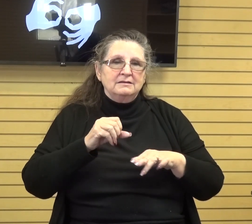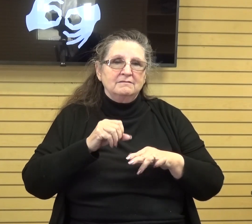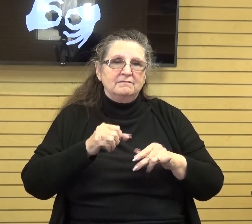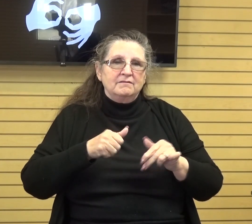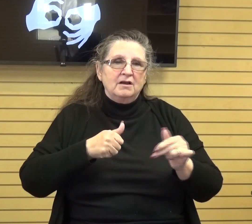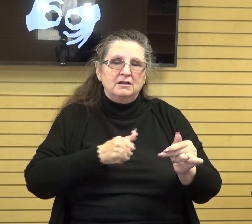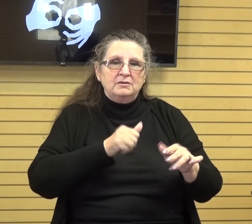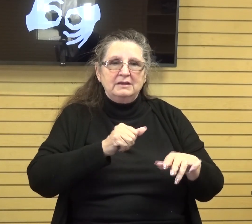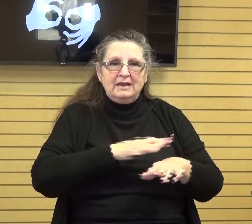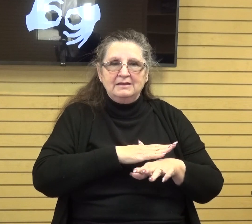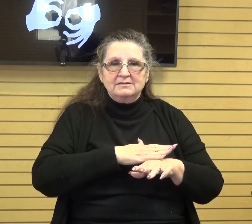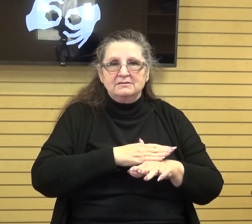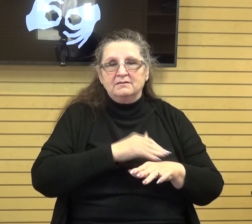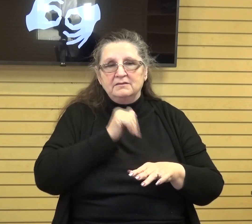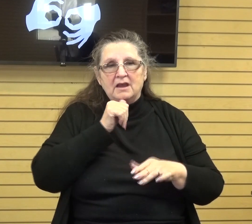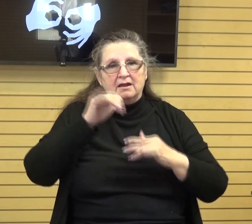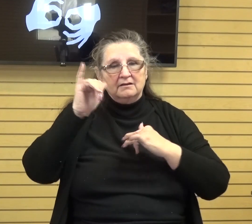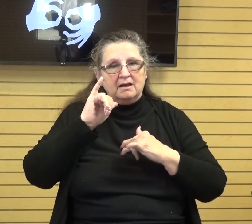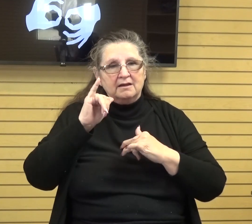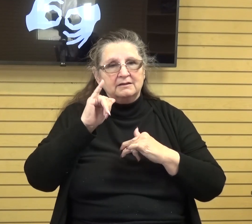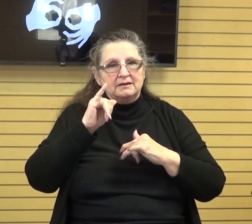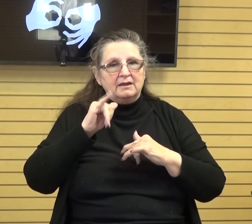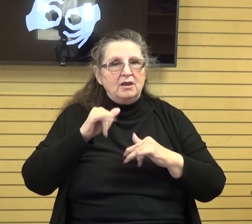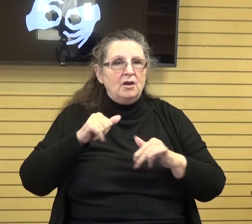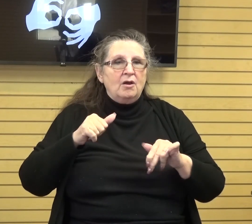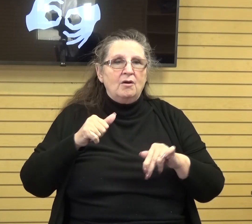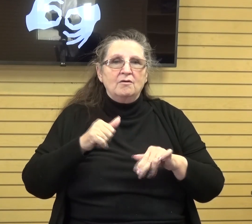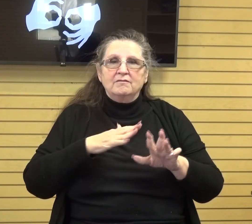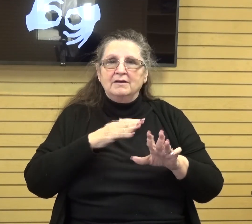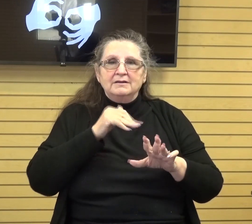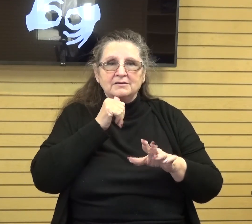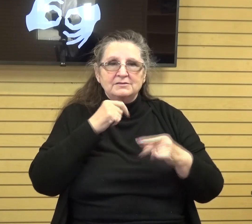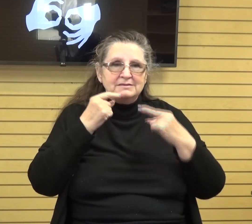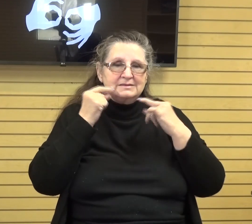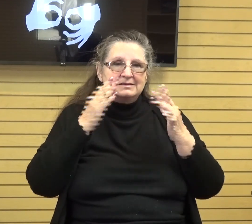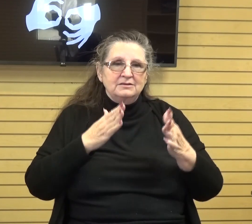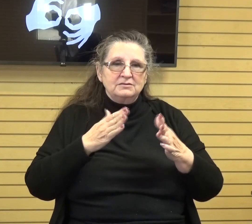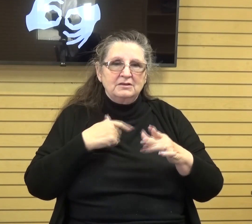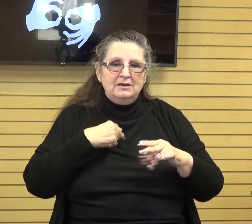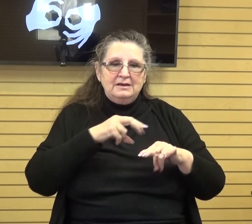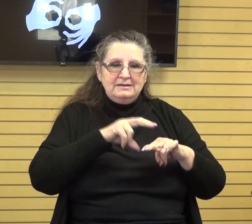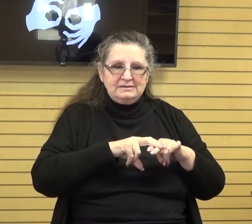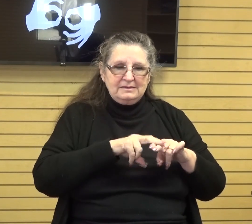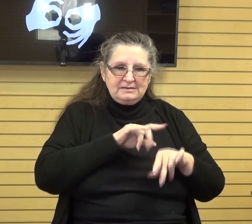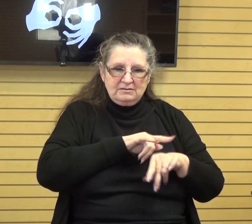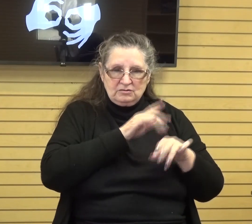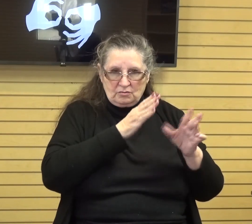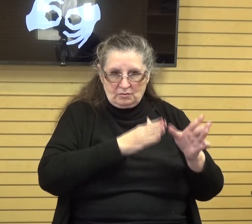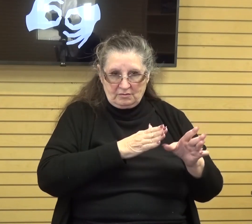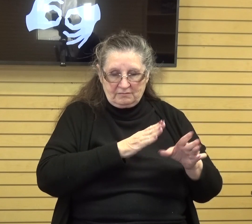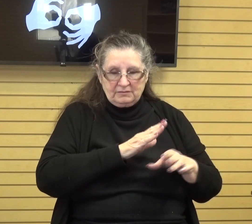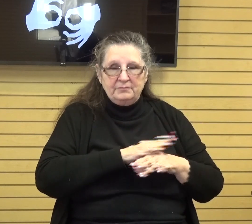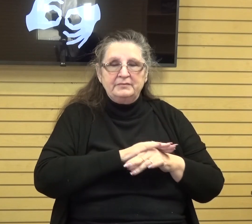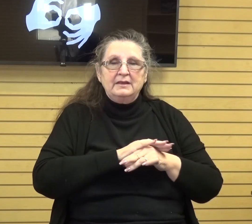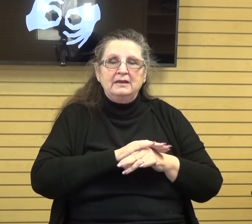sinners nor sits in the seat of the scornful but his delight is in the law of the lord